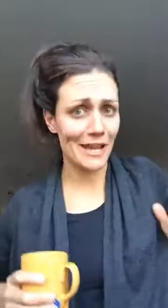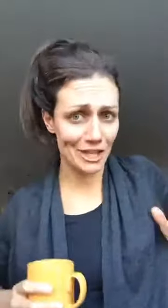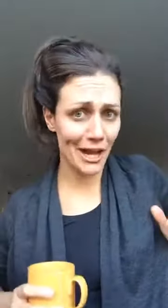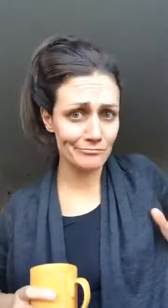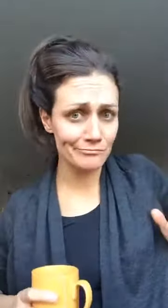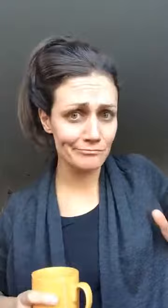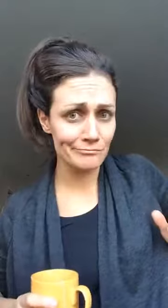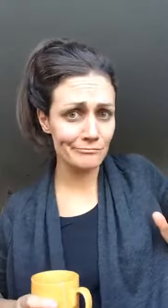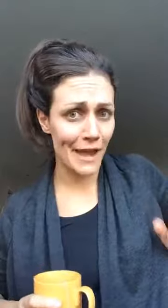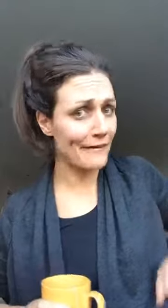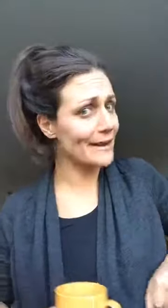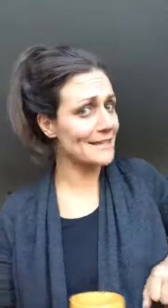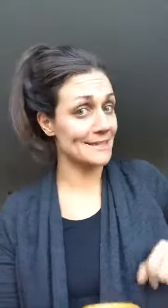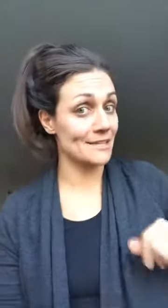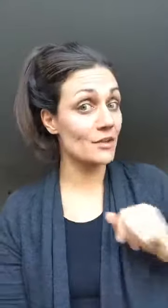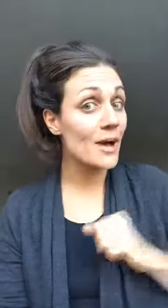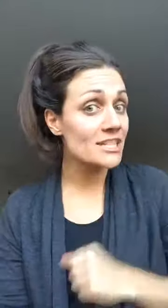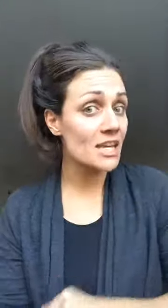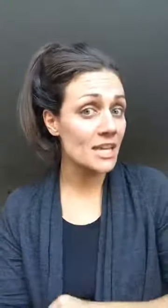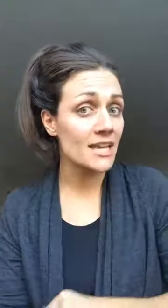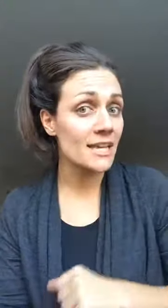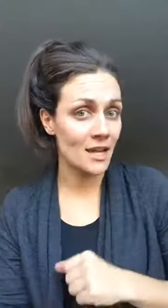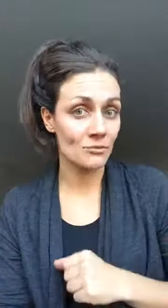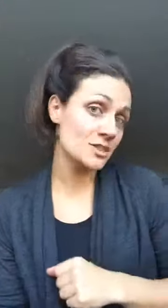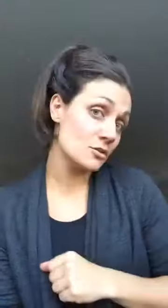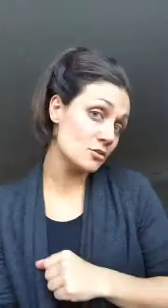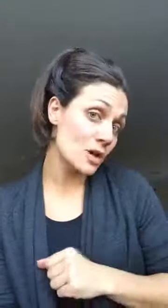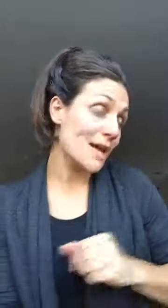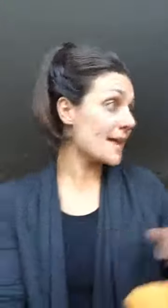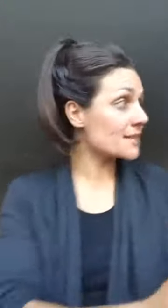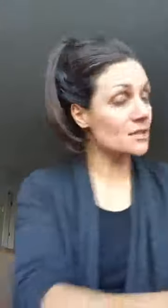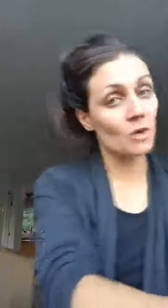job all right guys thanks for watching i'll see you tomorrow